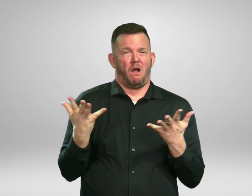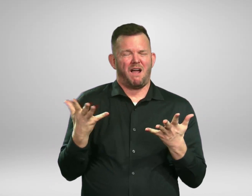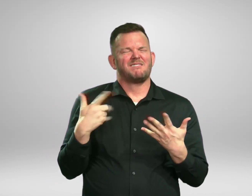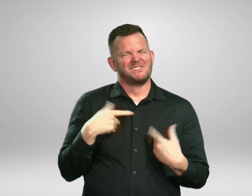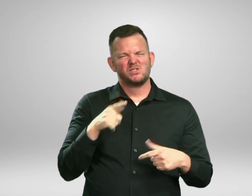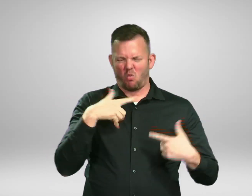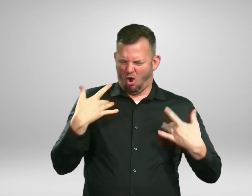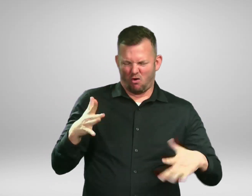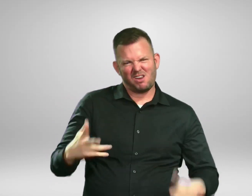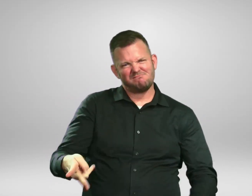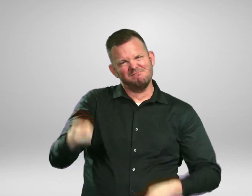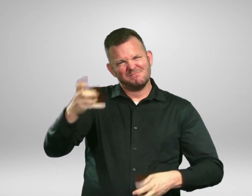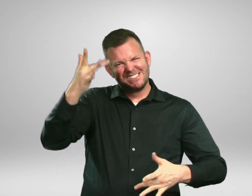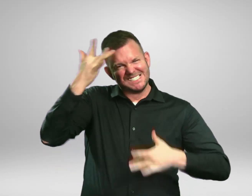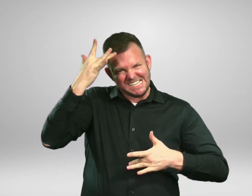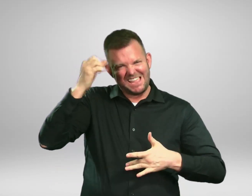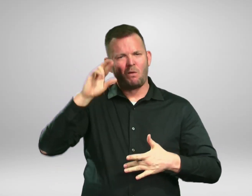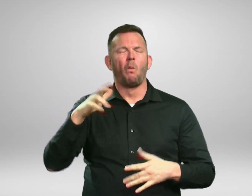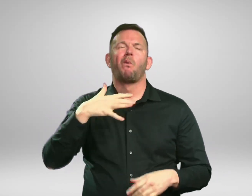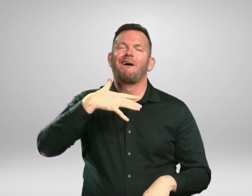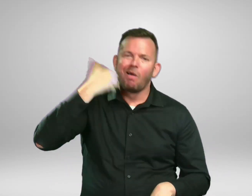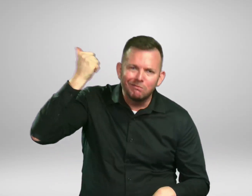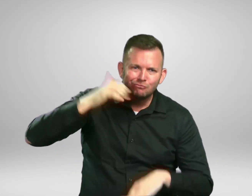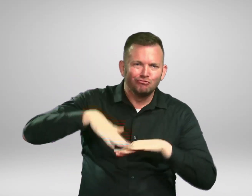elderly or have other health conditions.